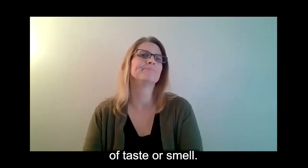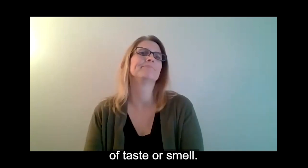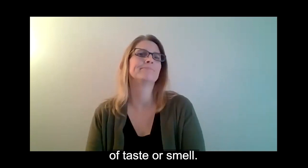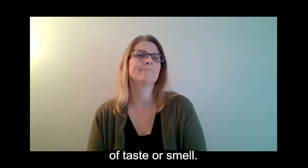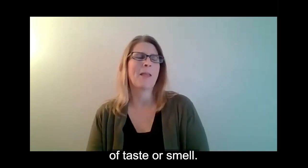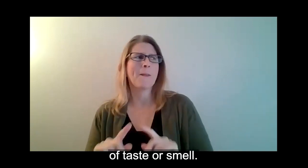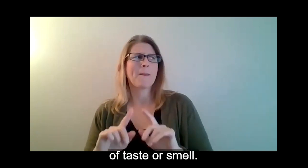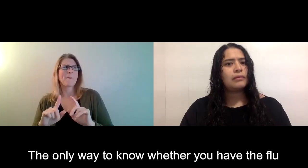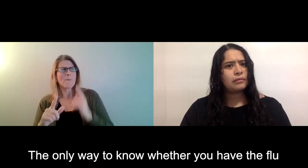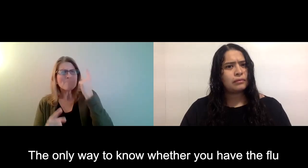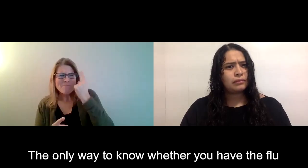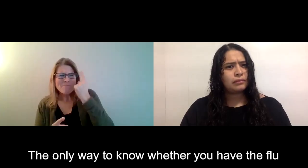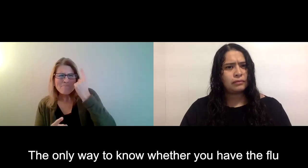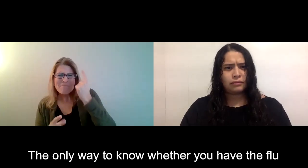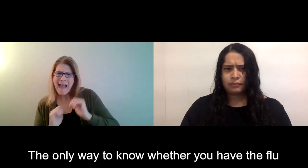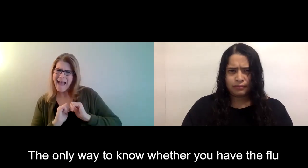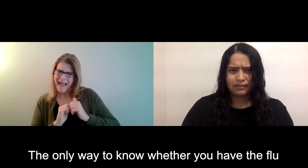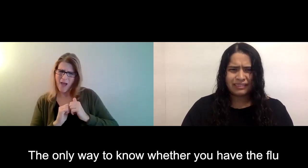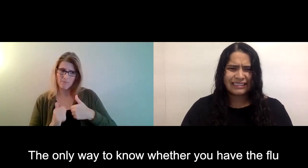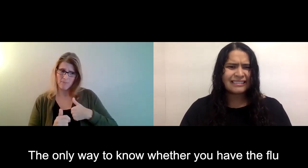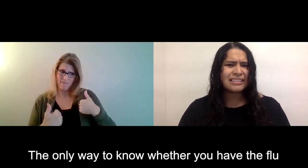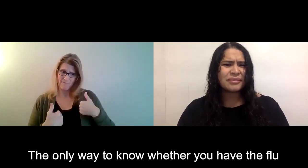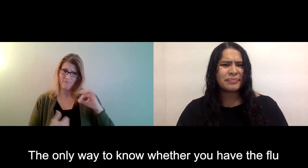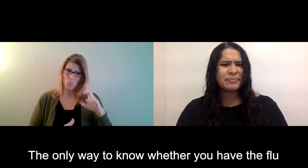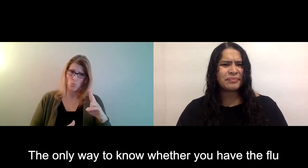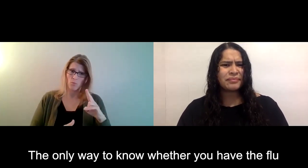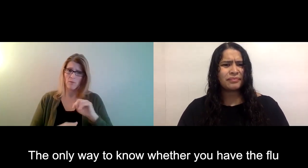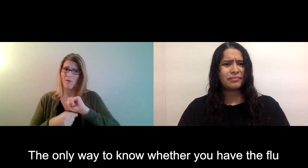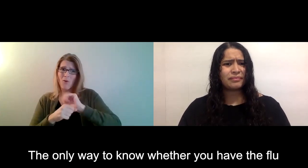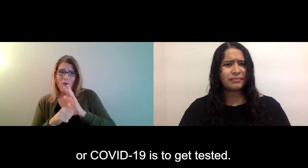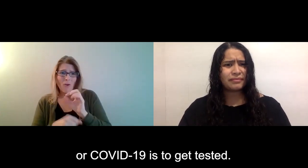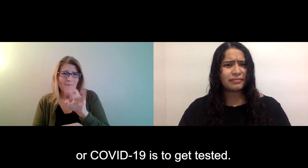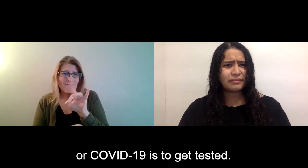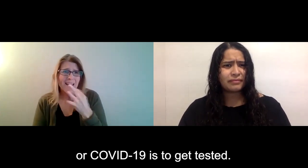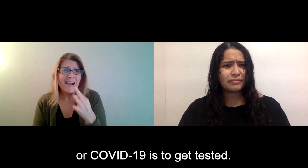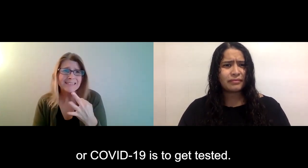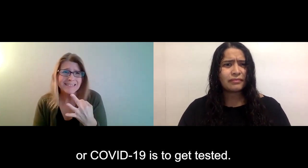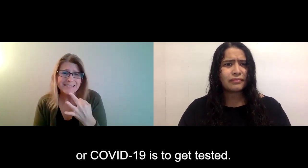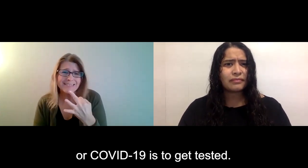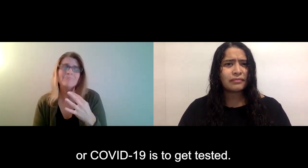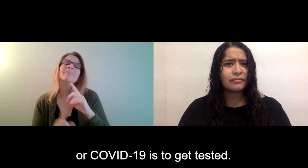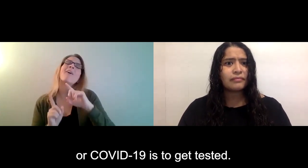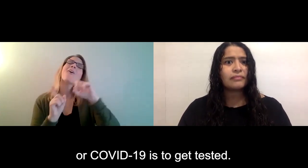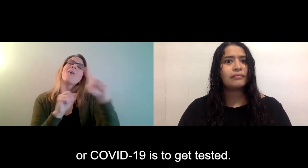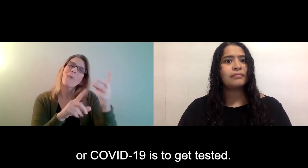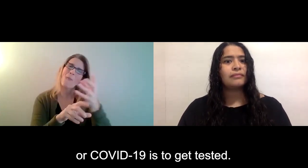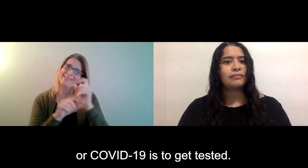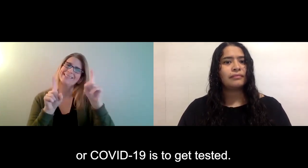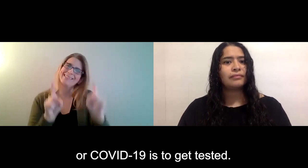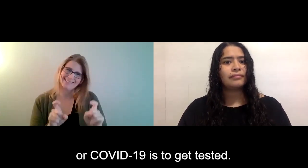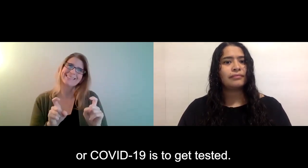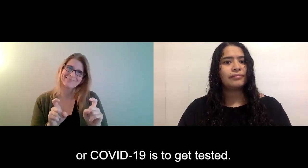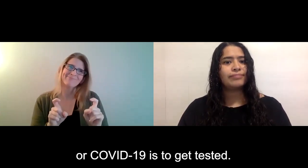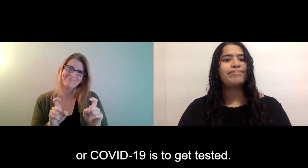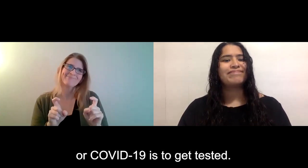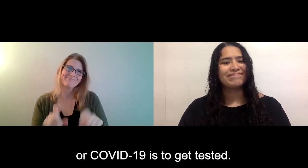or smell. And the only way to know whether you have the flu or COVID-19 is